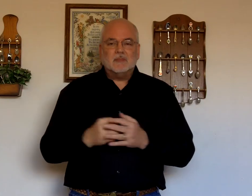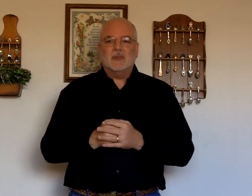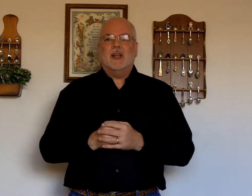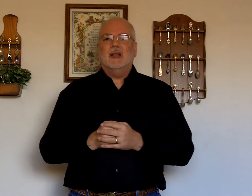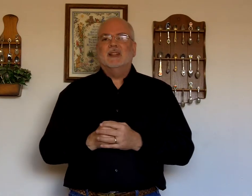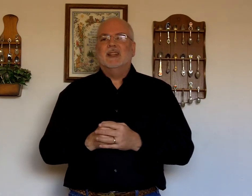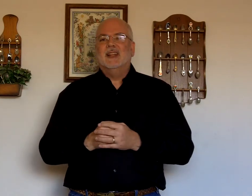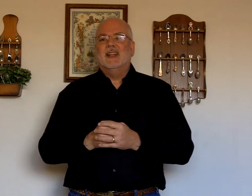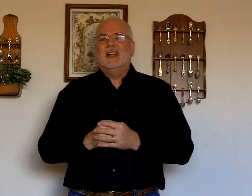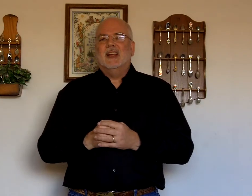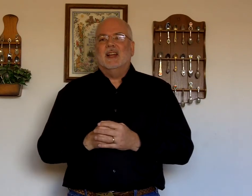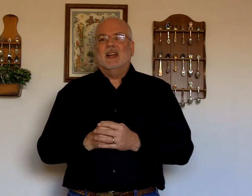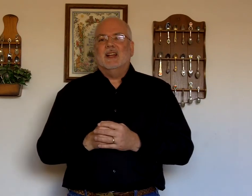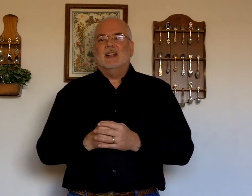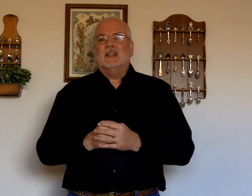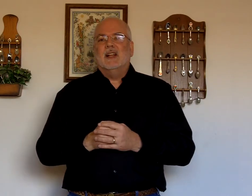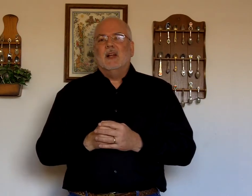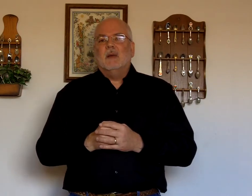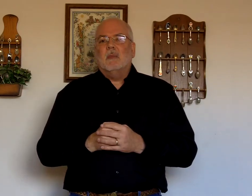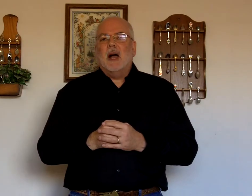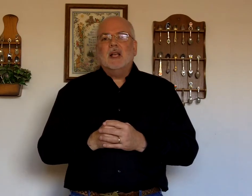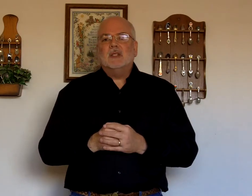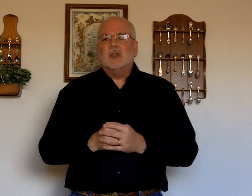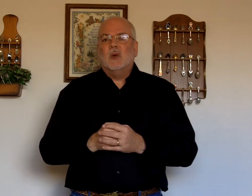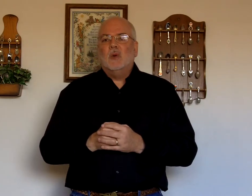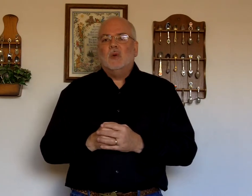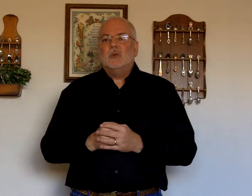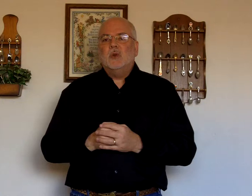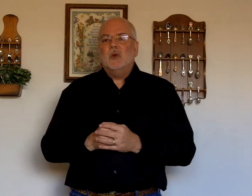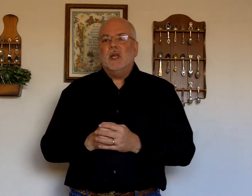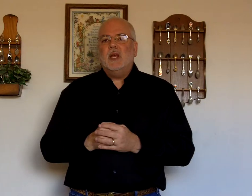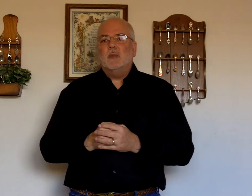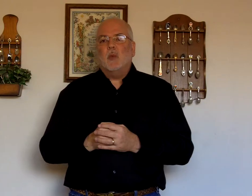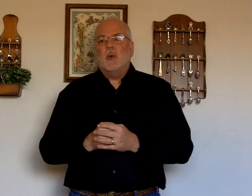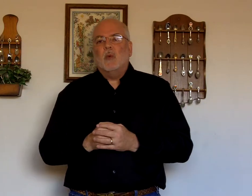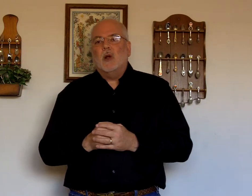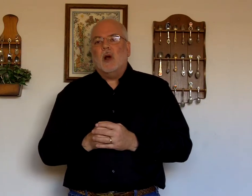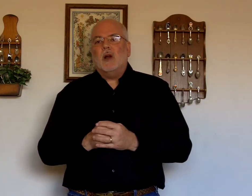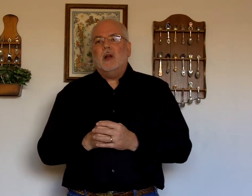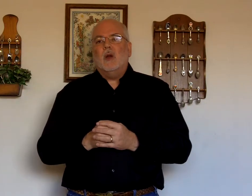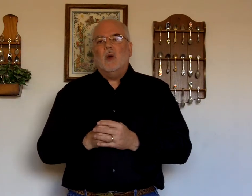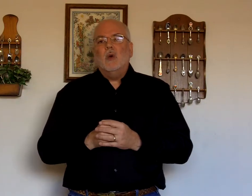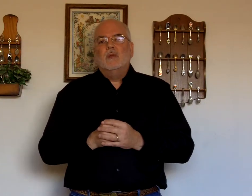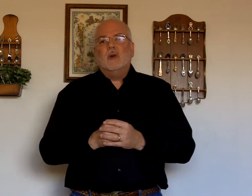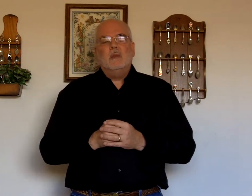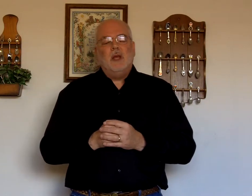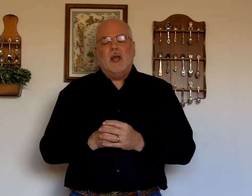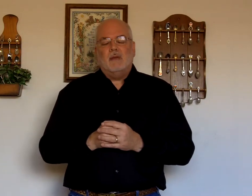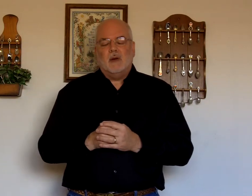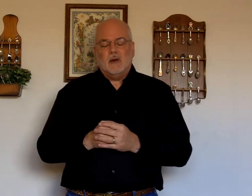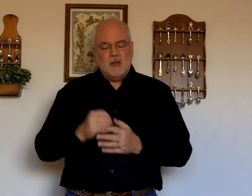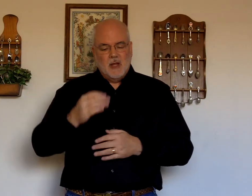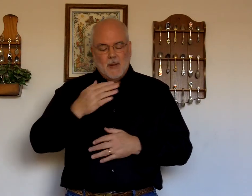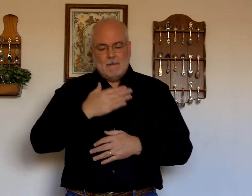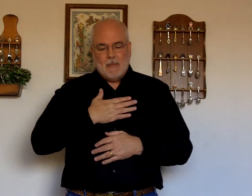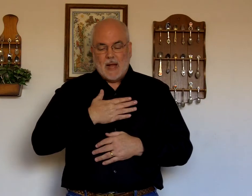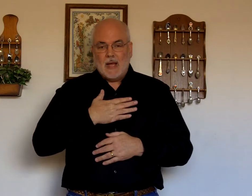Okay? Uh. My soul. To keep. Guarding. Over. Me. Ever. Ever. My.